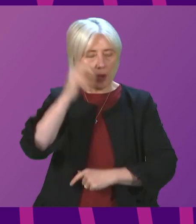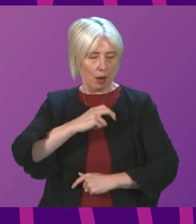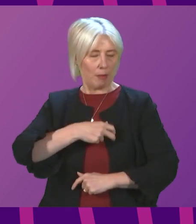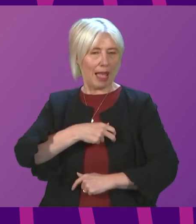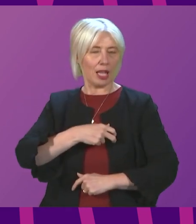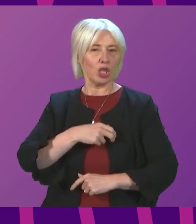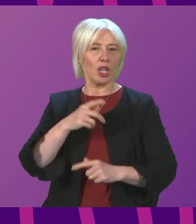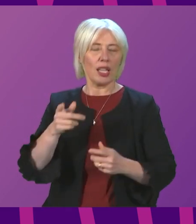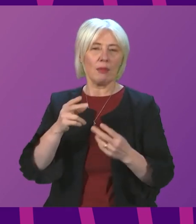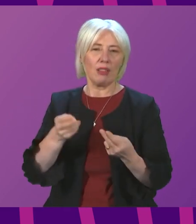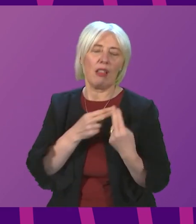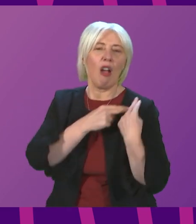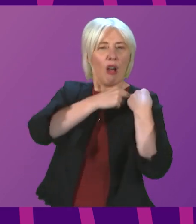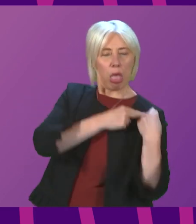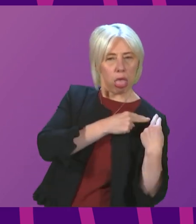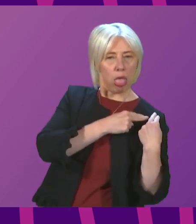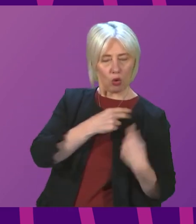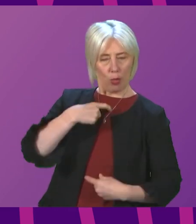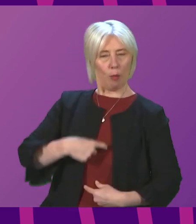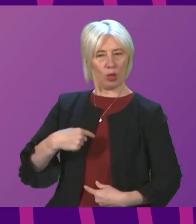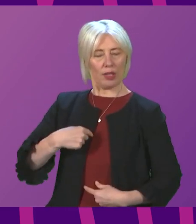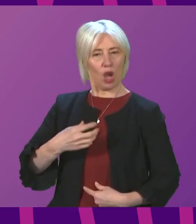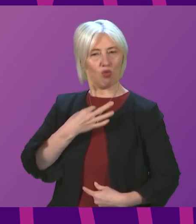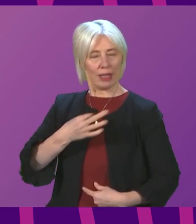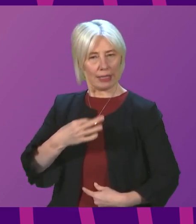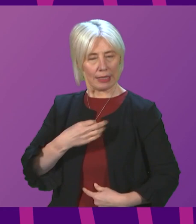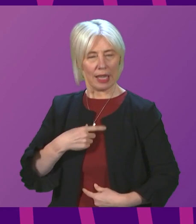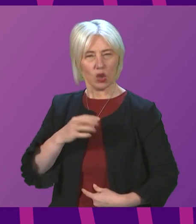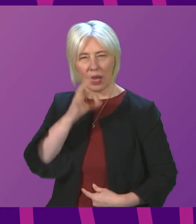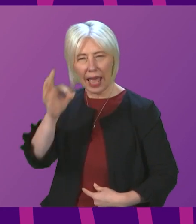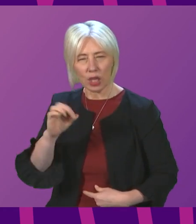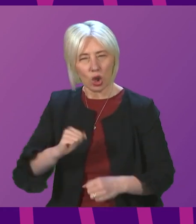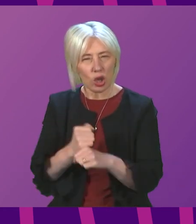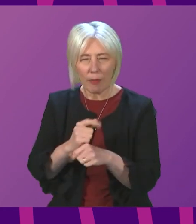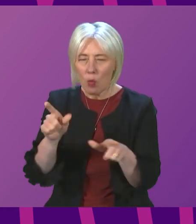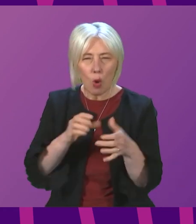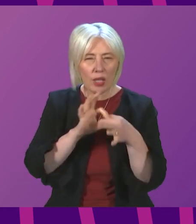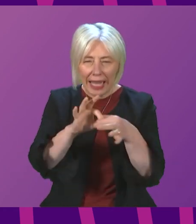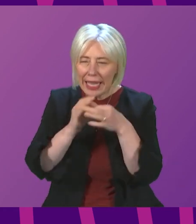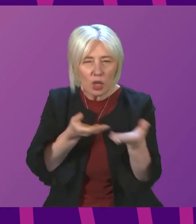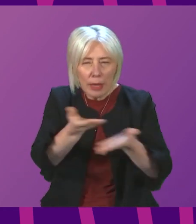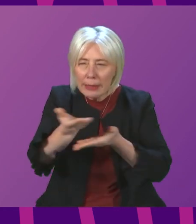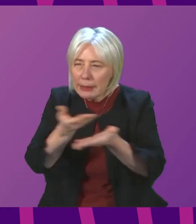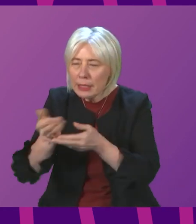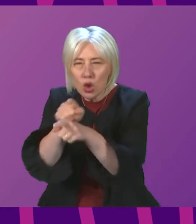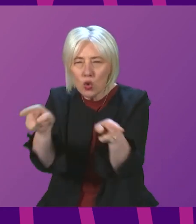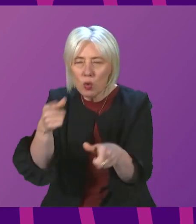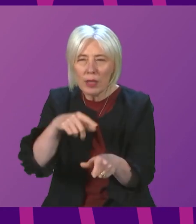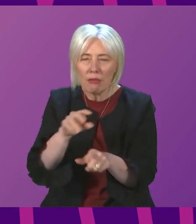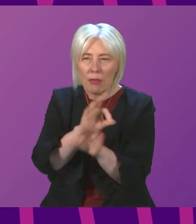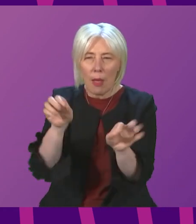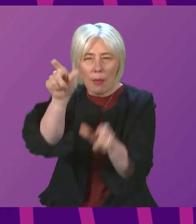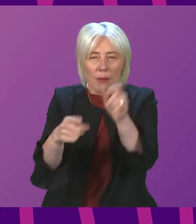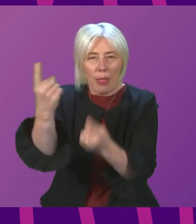shift the burden of protection on to the people most at risk. So can I ask the government what engagement it has had with the people who are most at risk of this